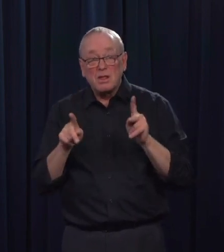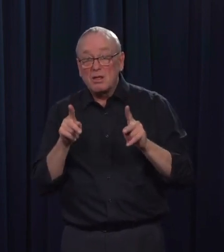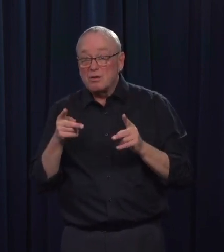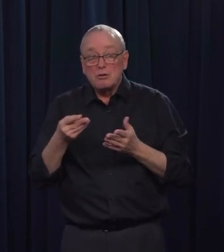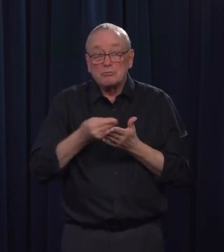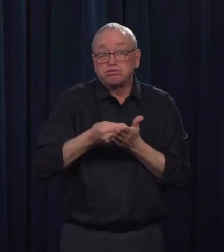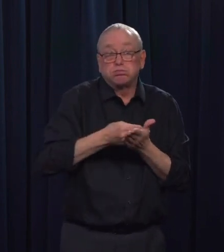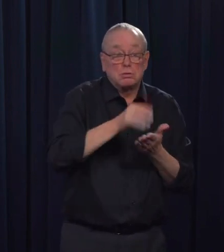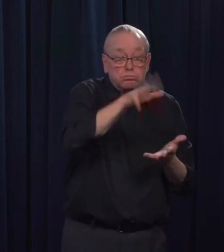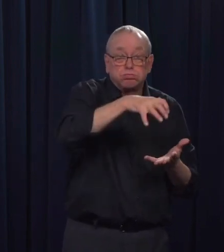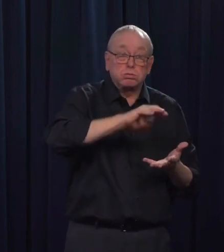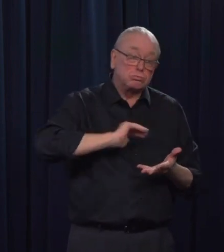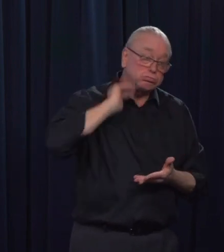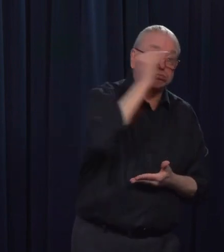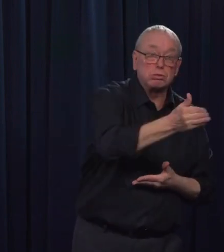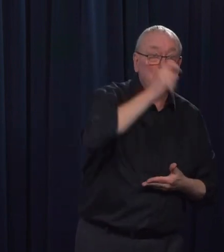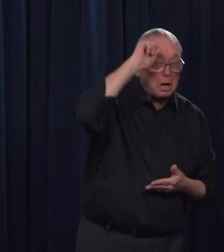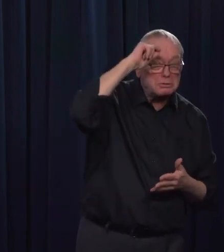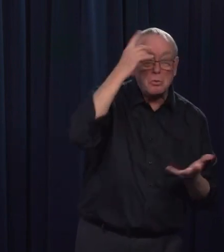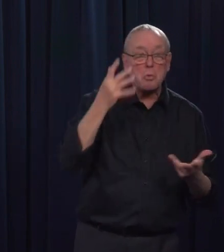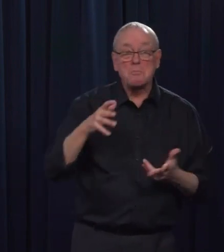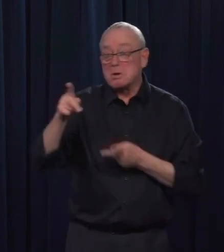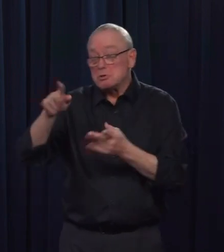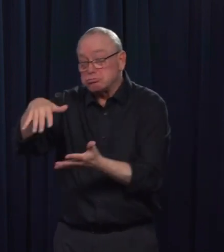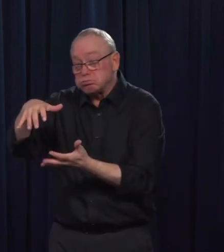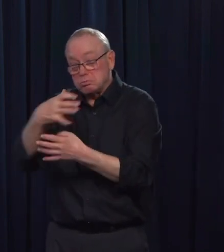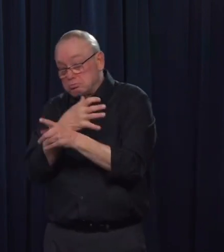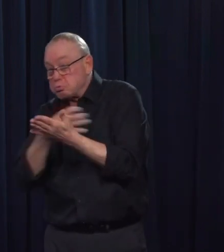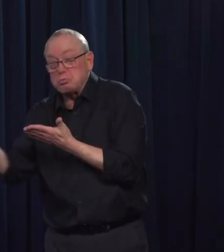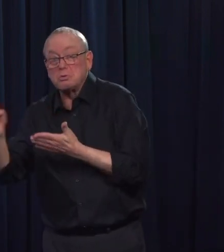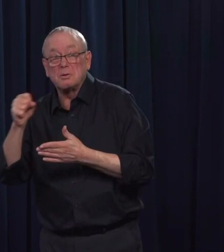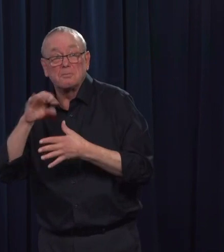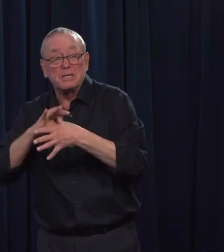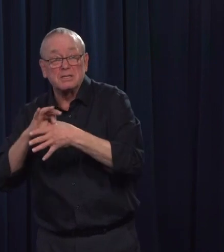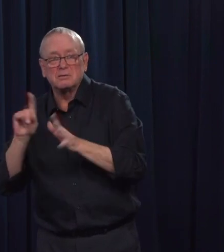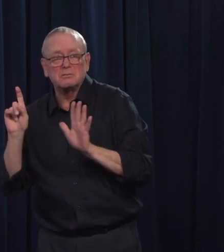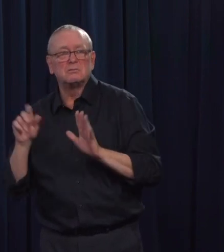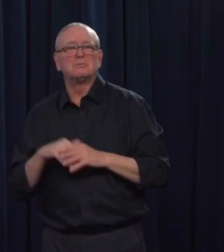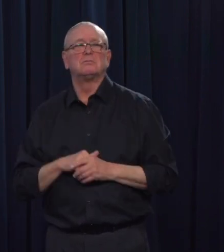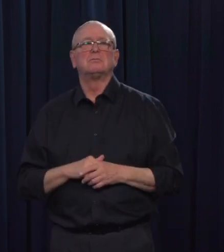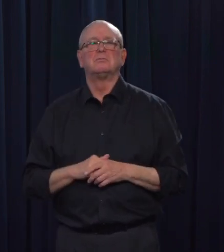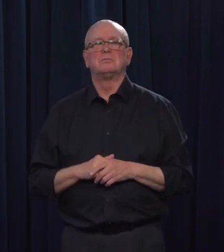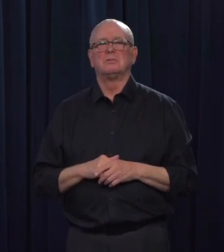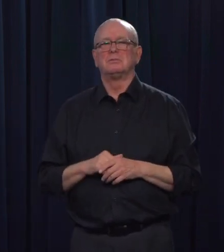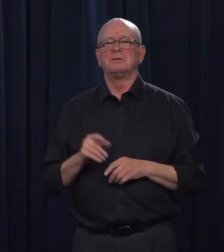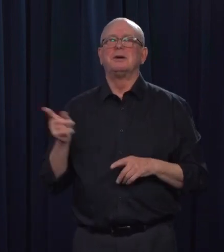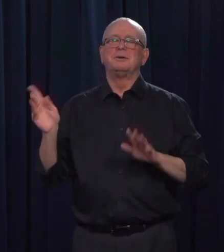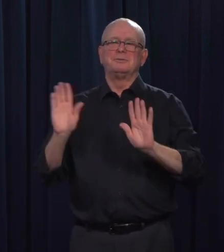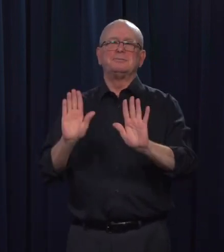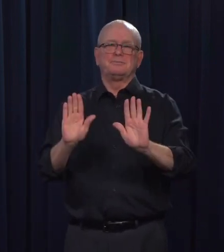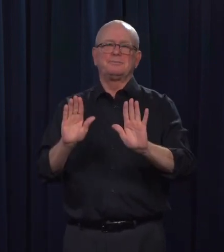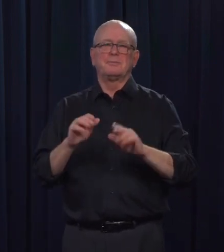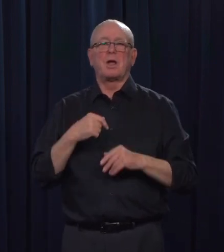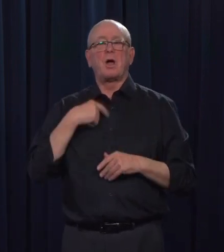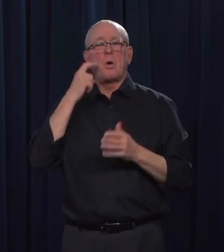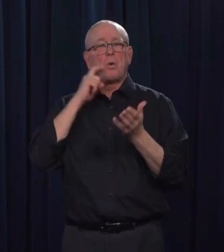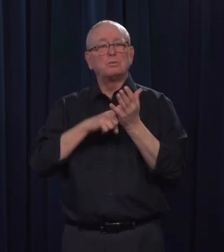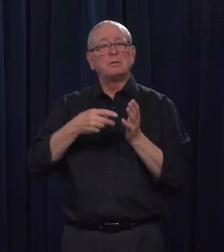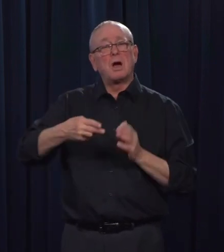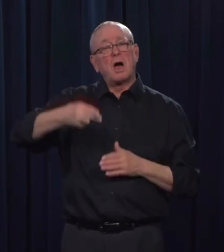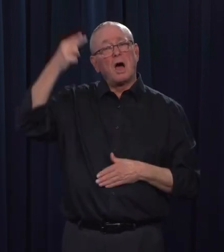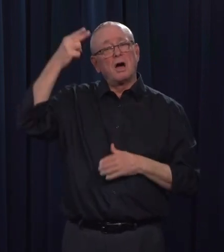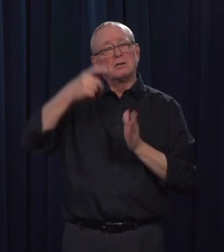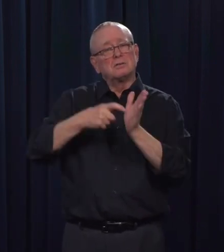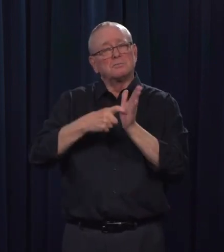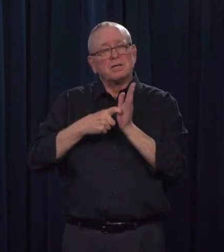it comes to, to meat, that it's, it's been a high demand or things like Kraft dinner or long shelf life products. But what typically happens is you'll have individuals that'll